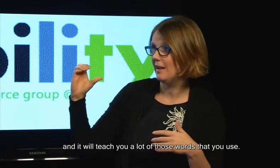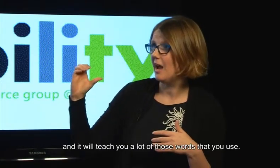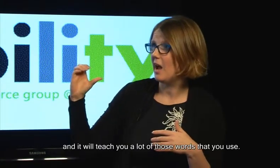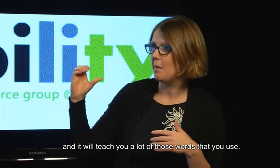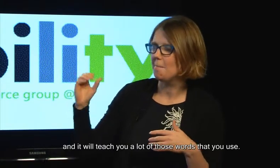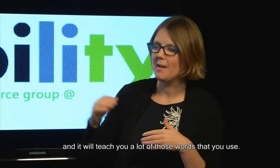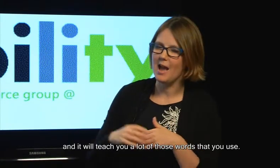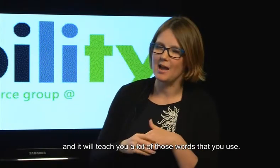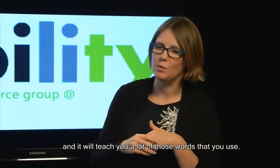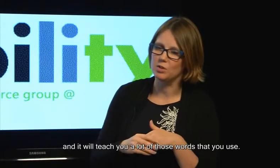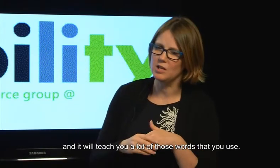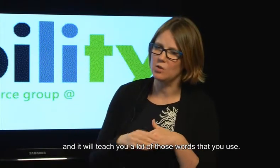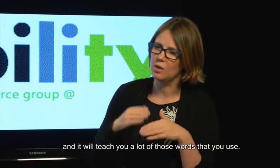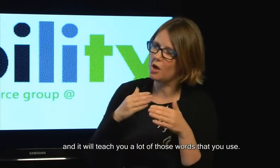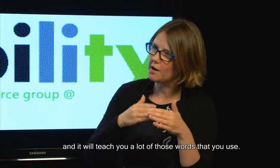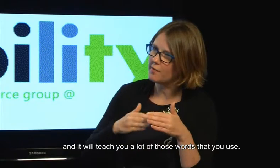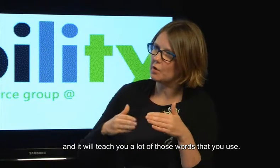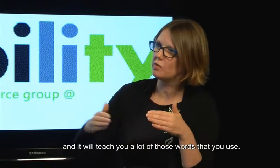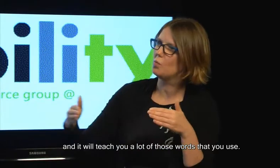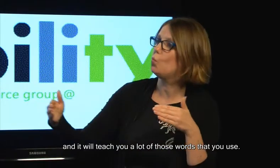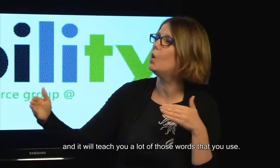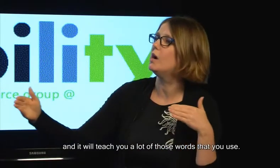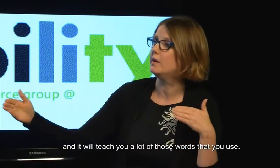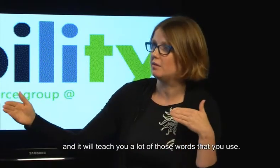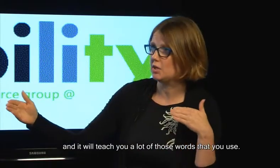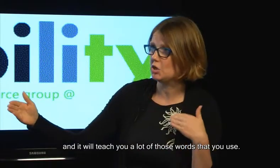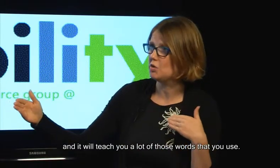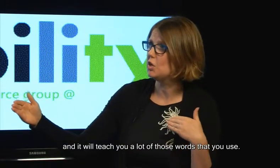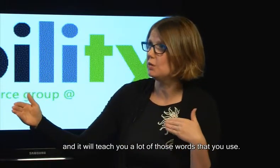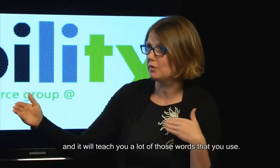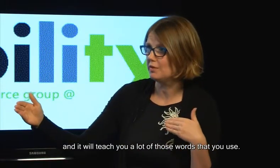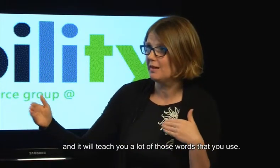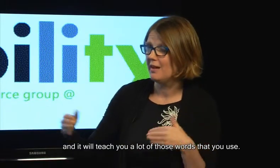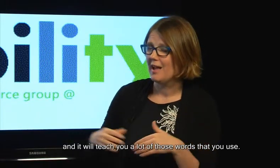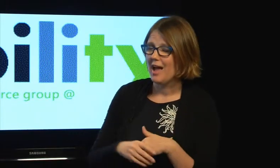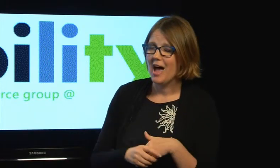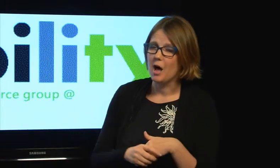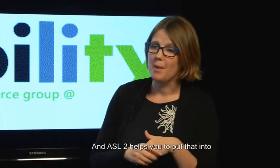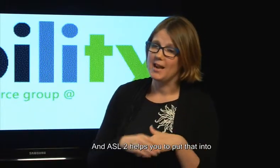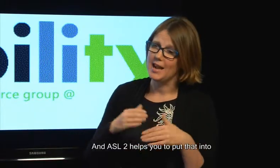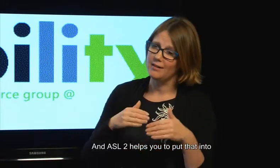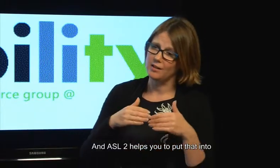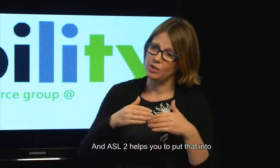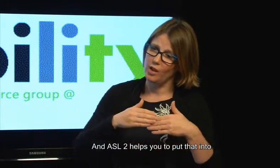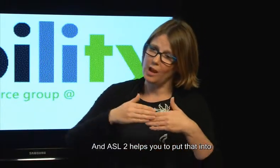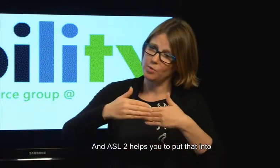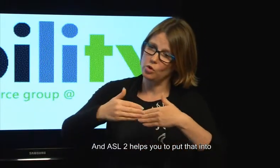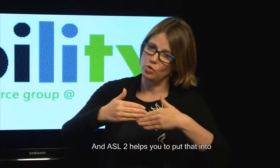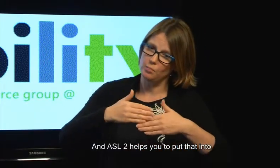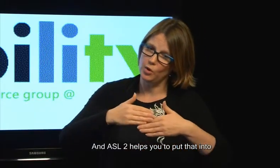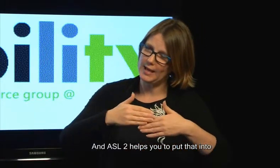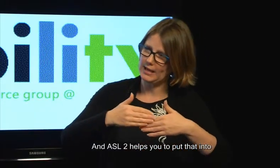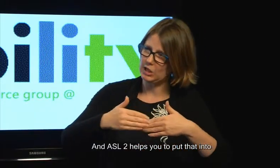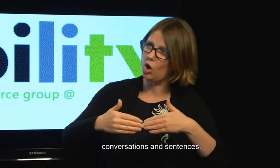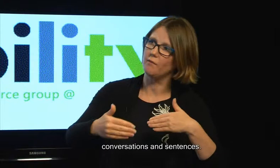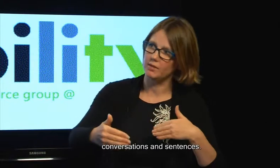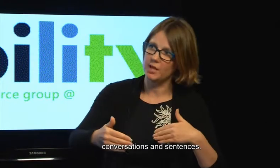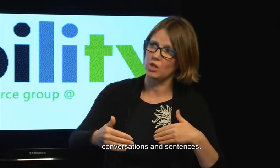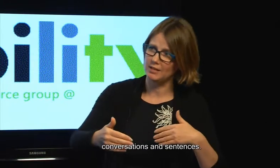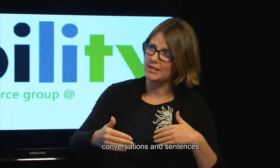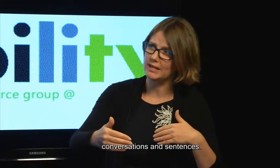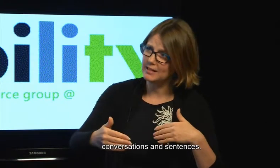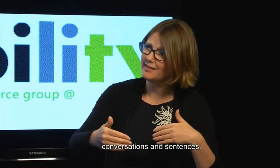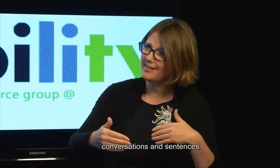okay I'm and it will teach you a lot of those words that you use an ASL tool helps you to put that into